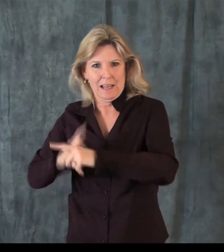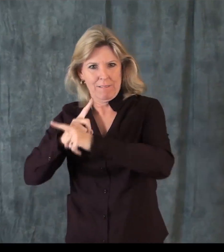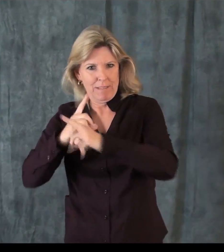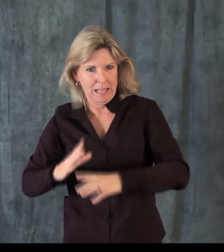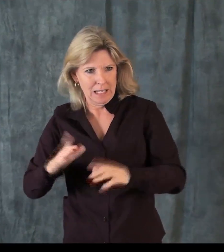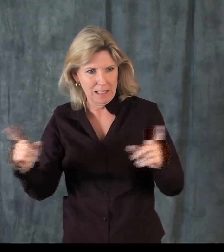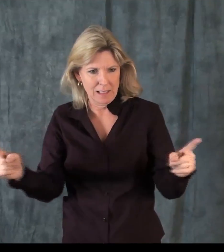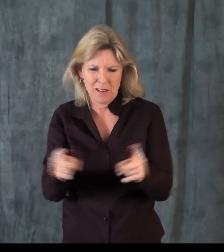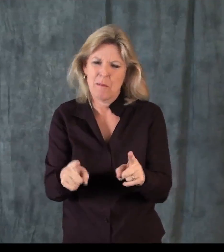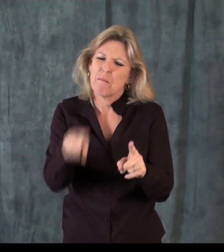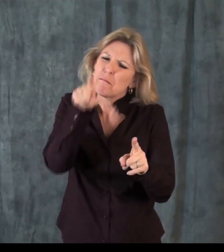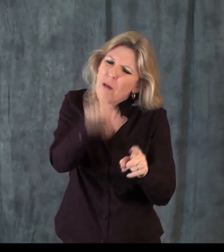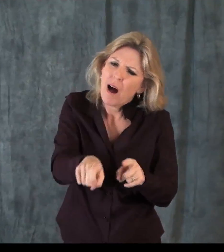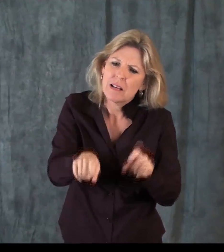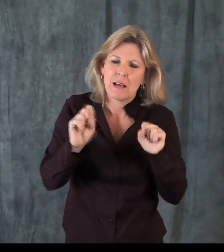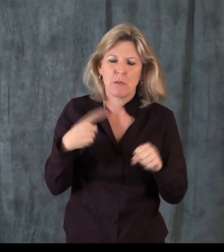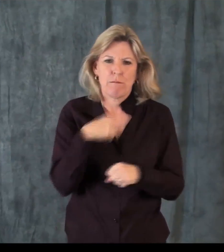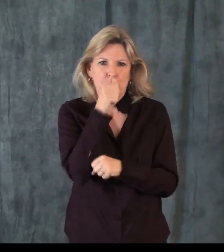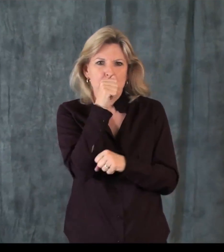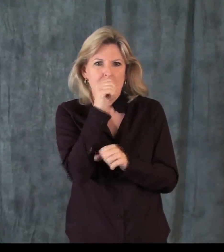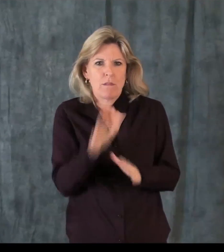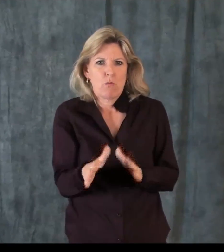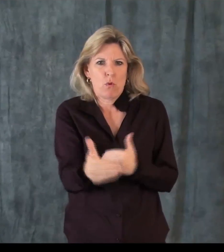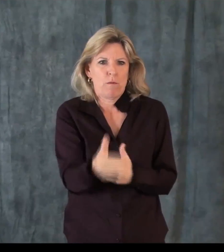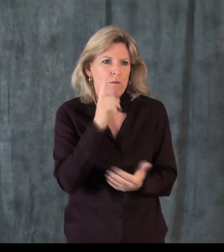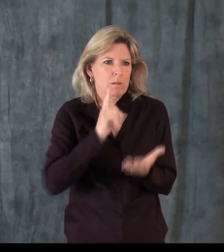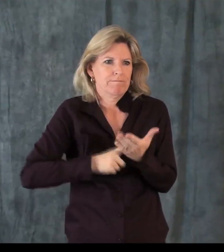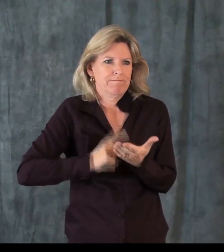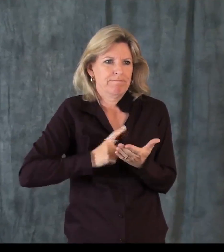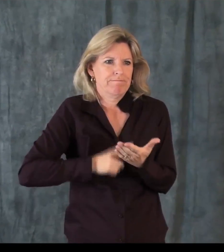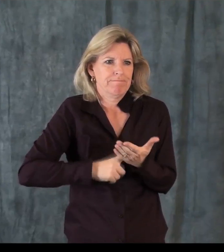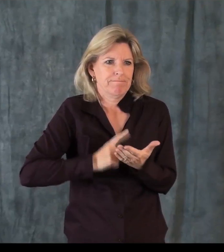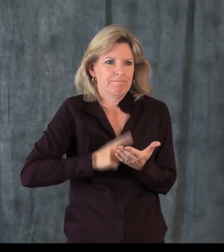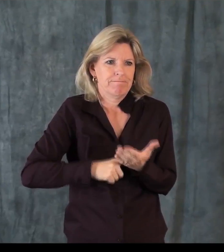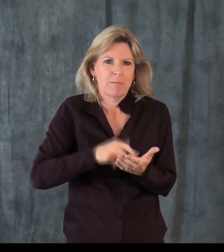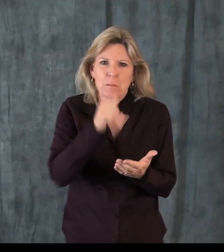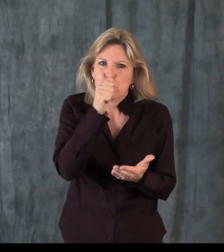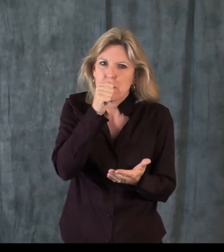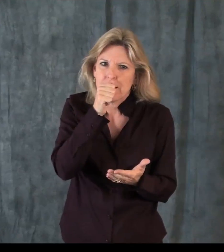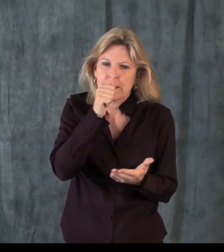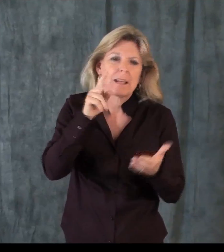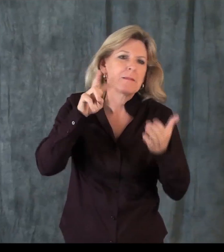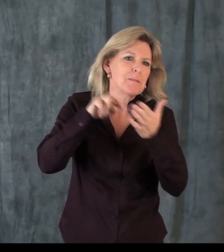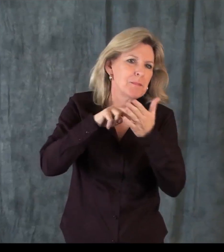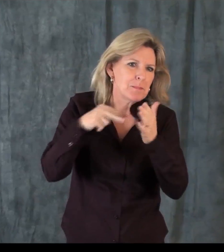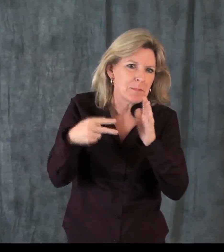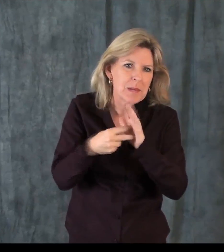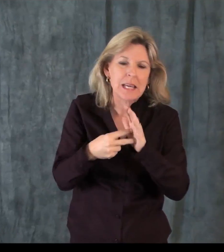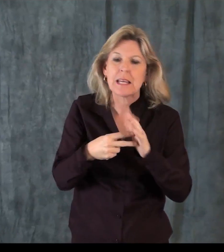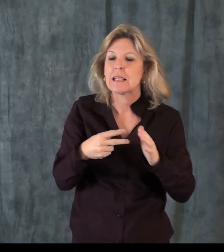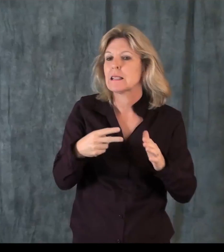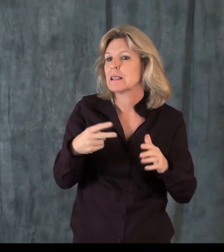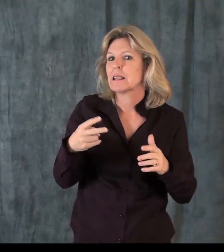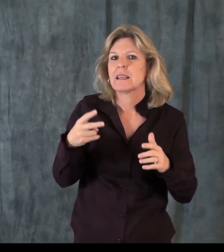thing, it's very important that the defendant and their attorney have an opportunity to have private conversations.